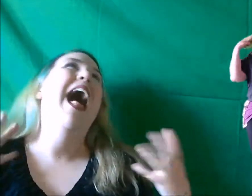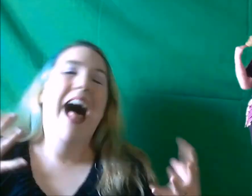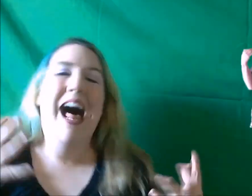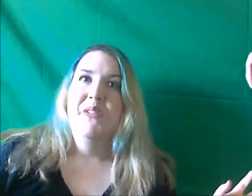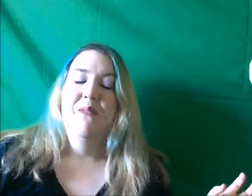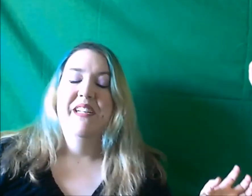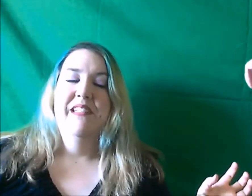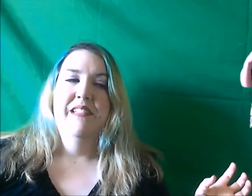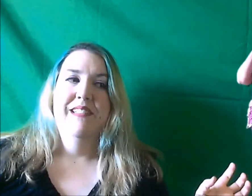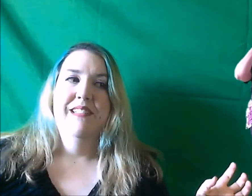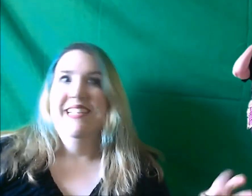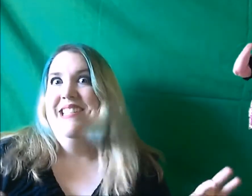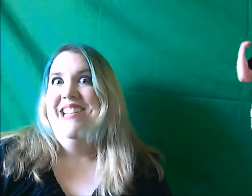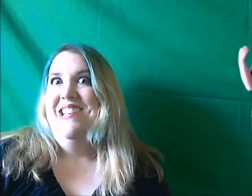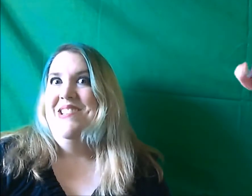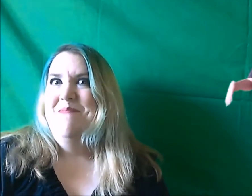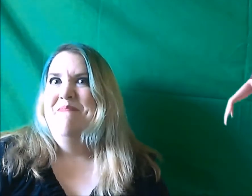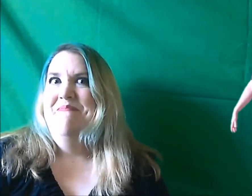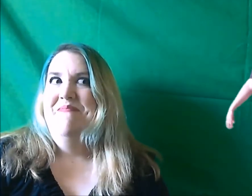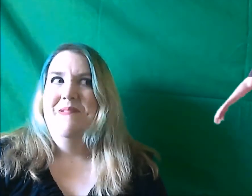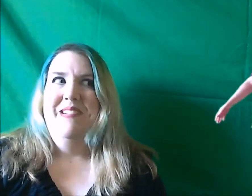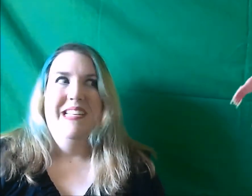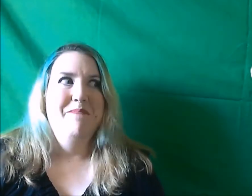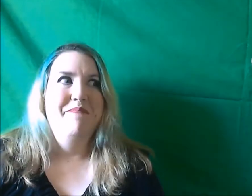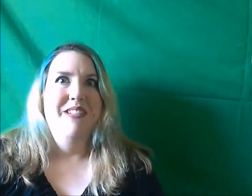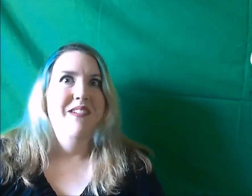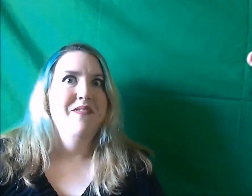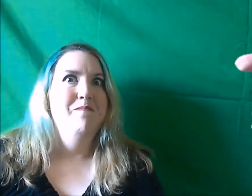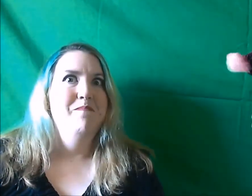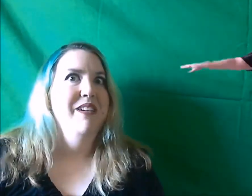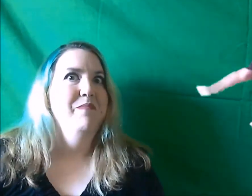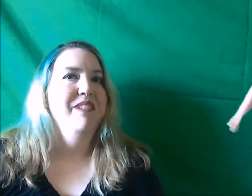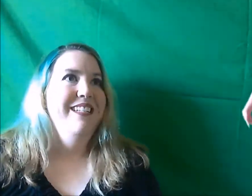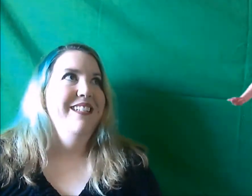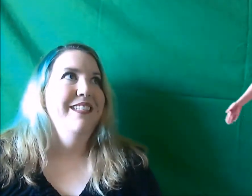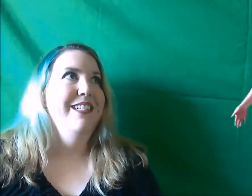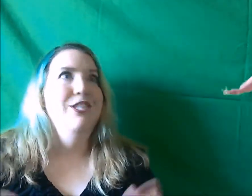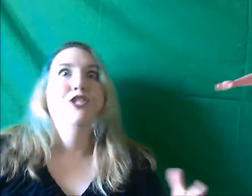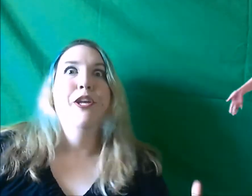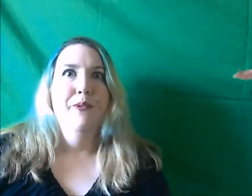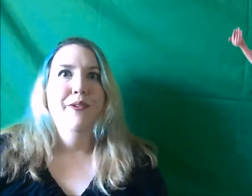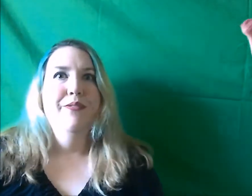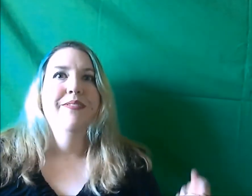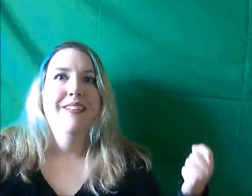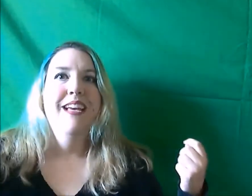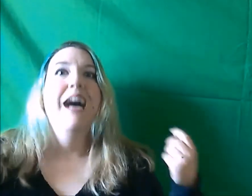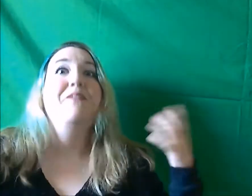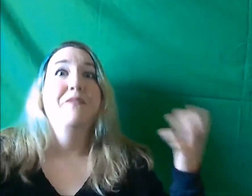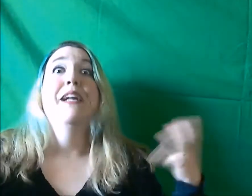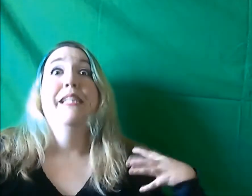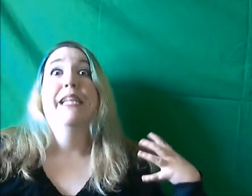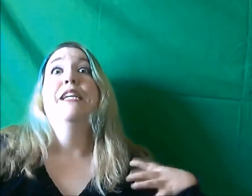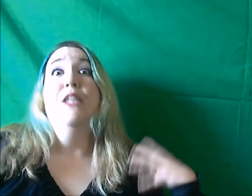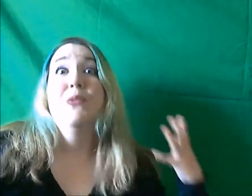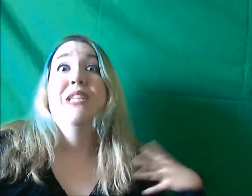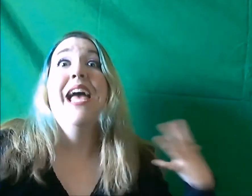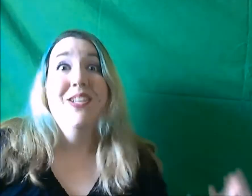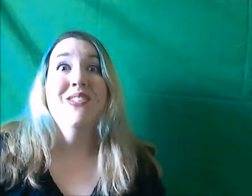Well not the shaking of the coin and bead off the belt but just in general. I'm finally getting used to exercising